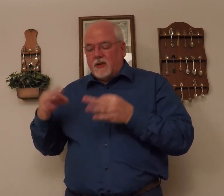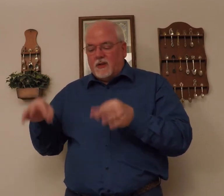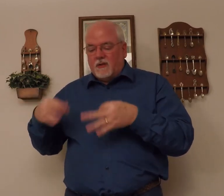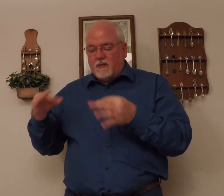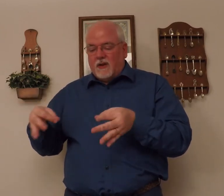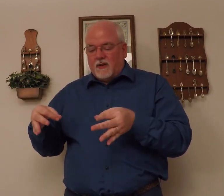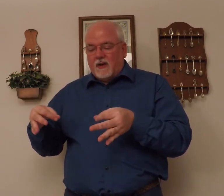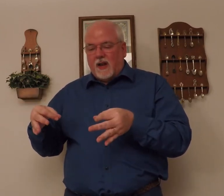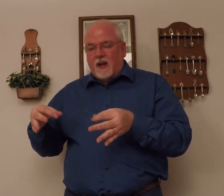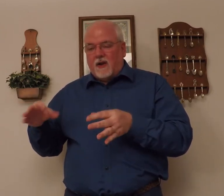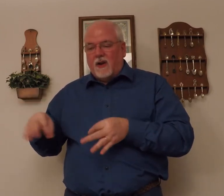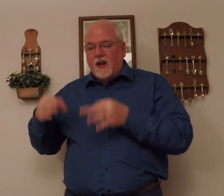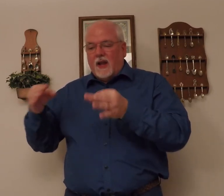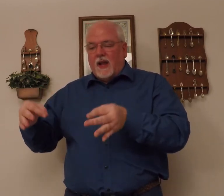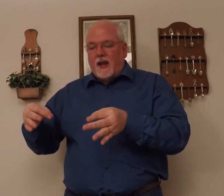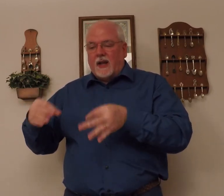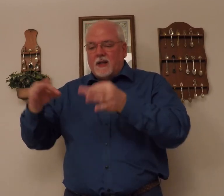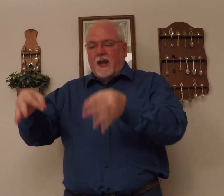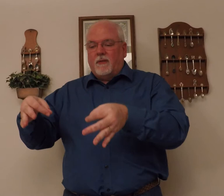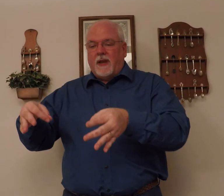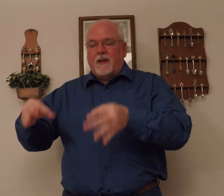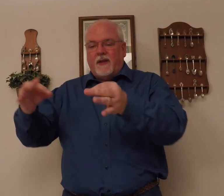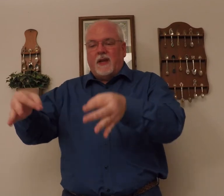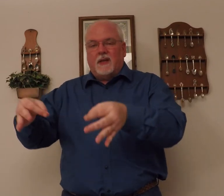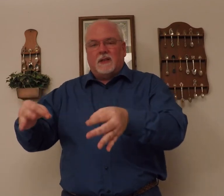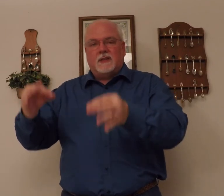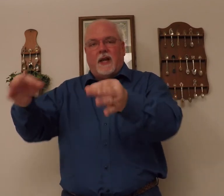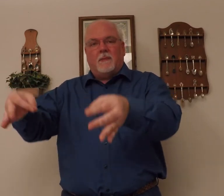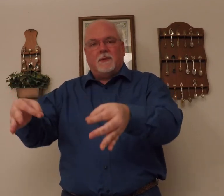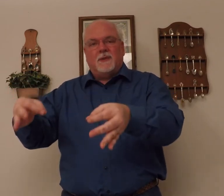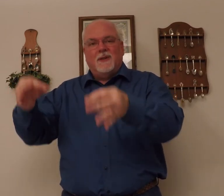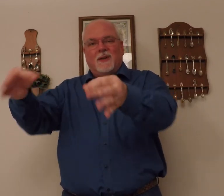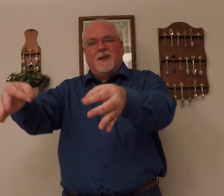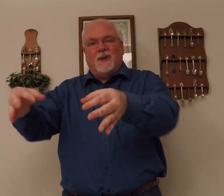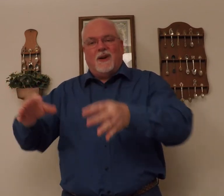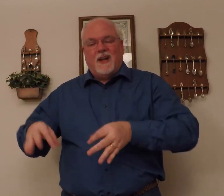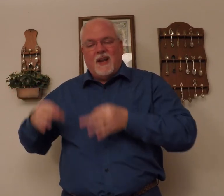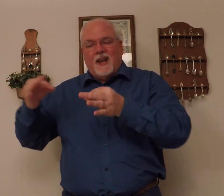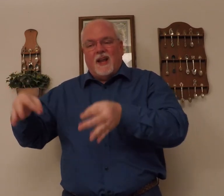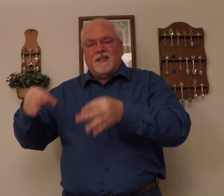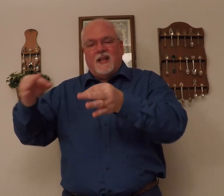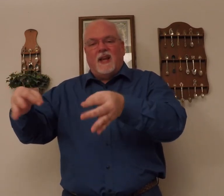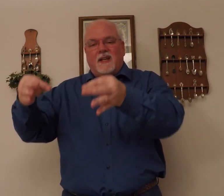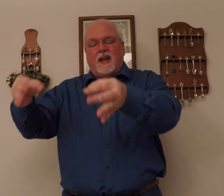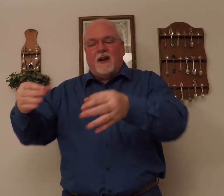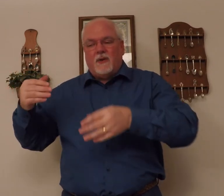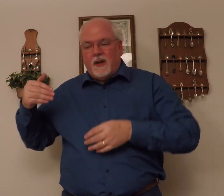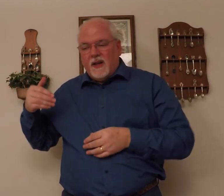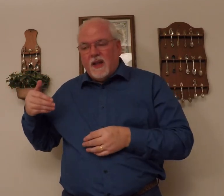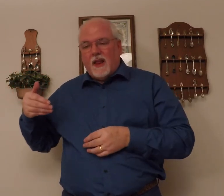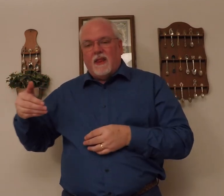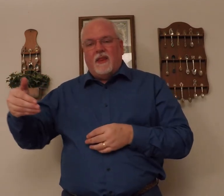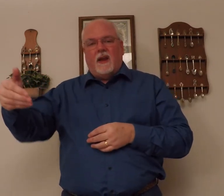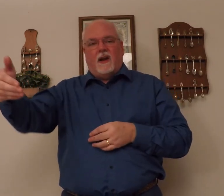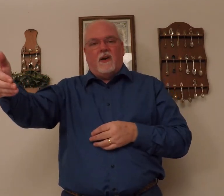just here, I actually have them kind of taking little steps, all right? As they tarry there,